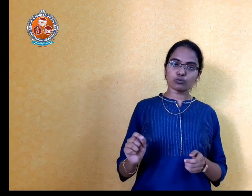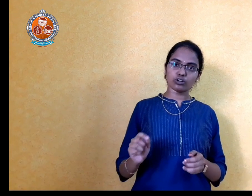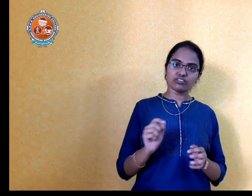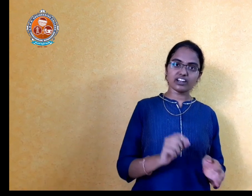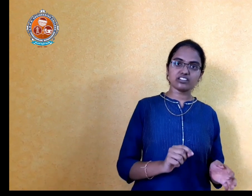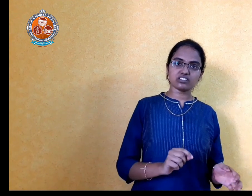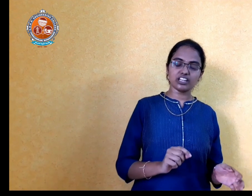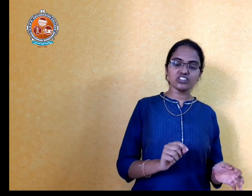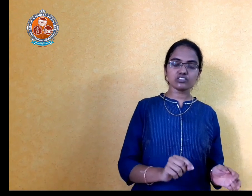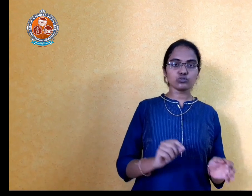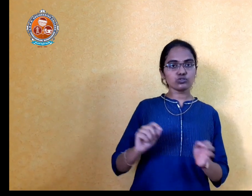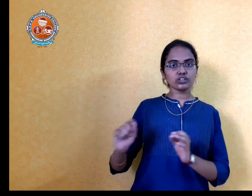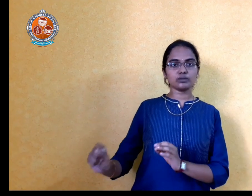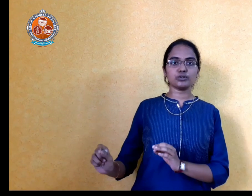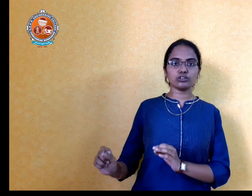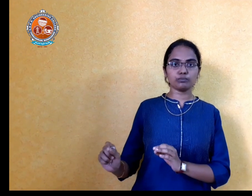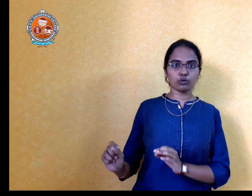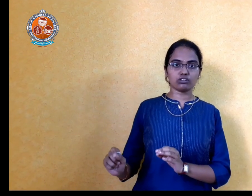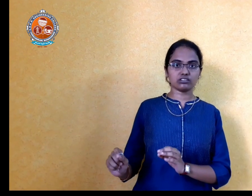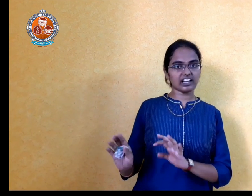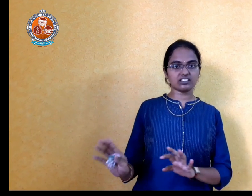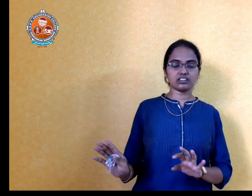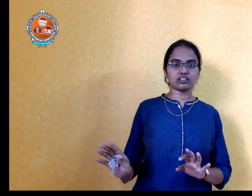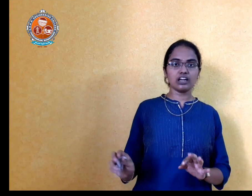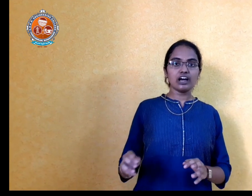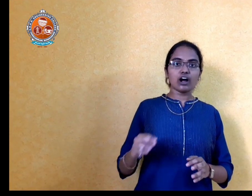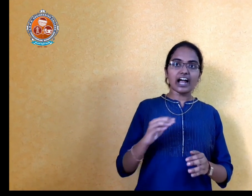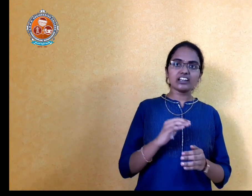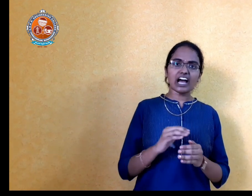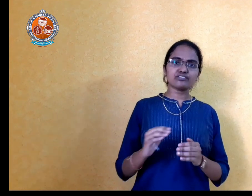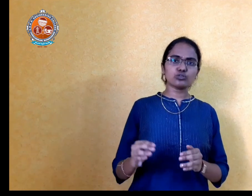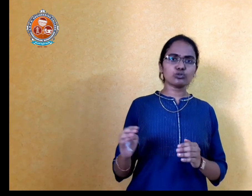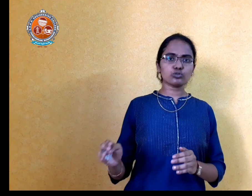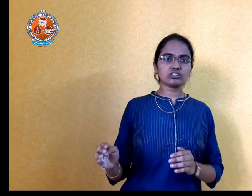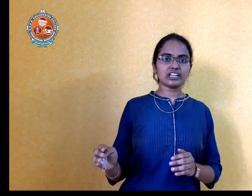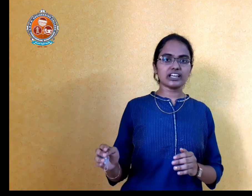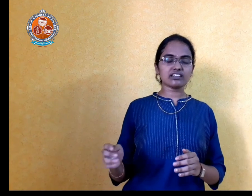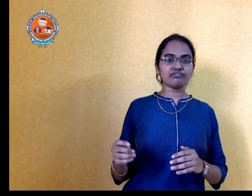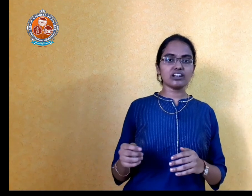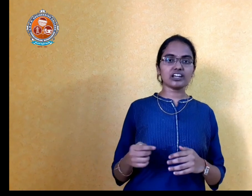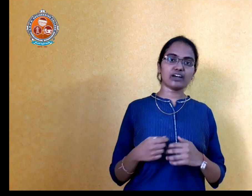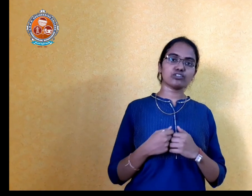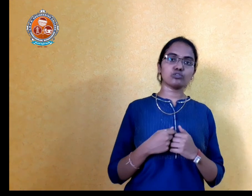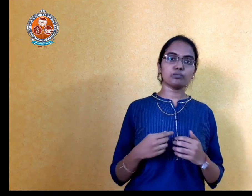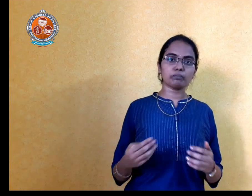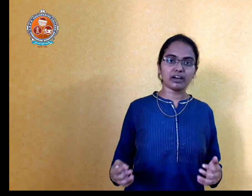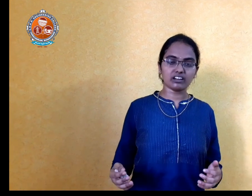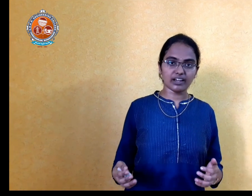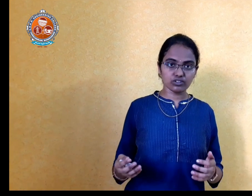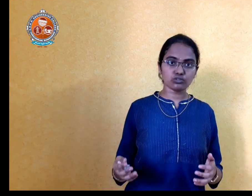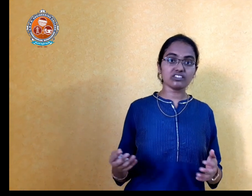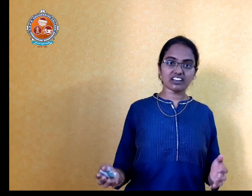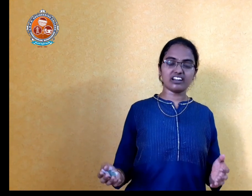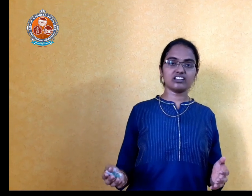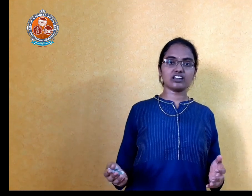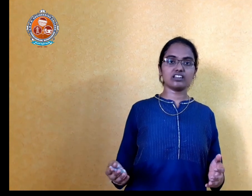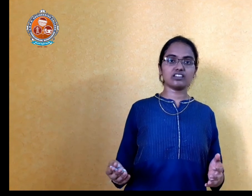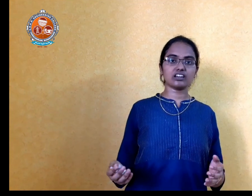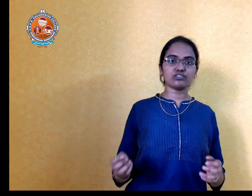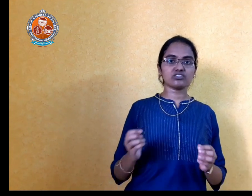So whatever I study, I just used to keep it on the book. That's it. And after 2-3 days, I felt like I was not prepared. I was not studying anything. I was